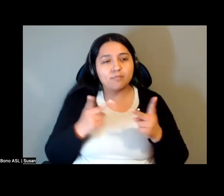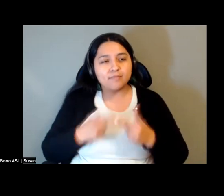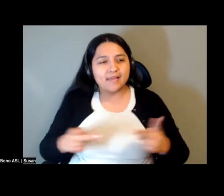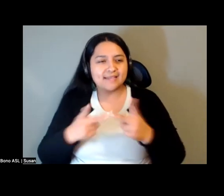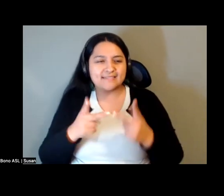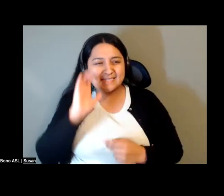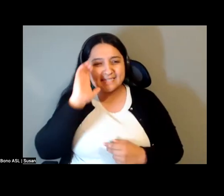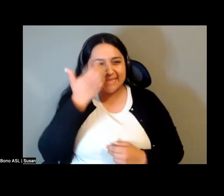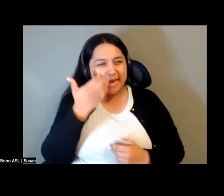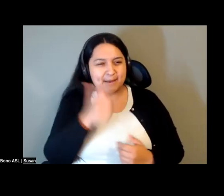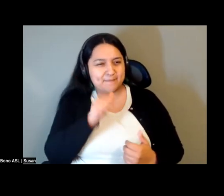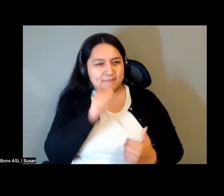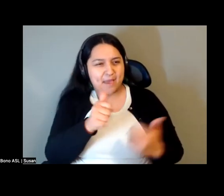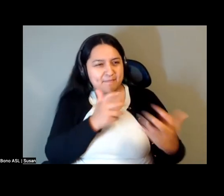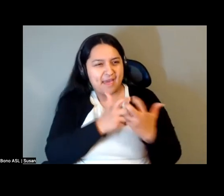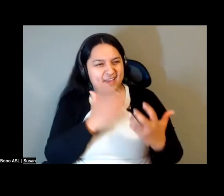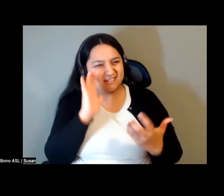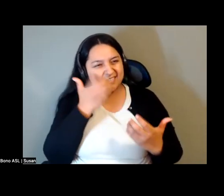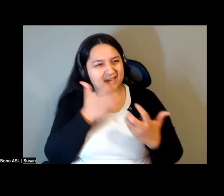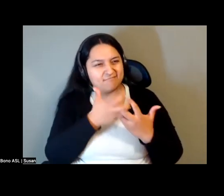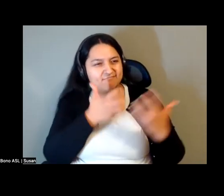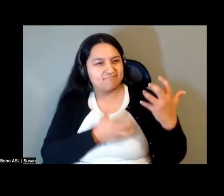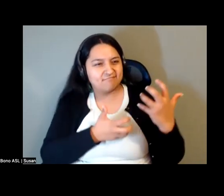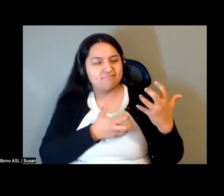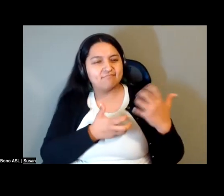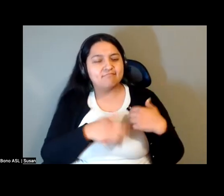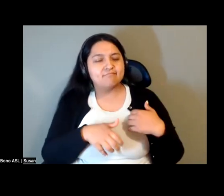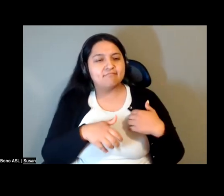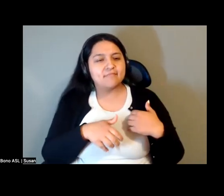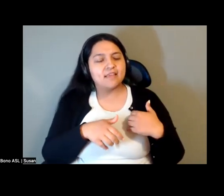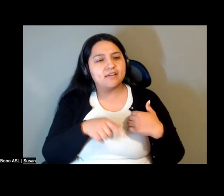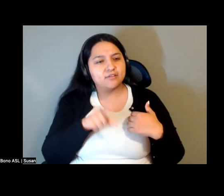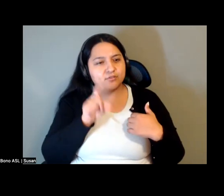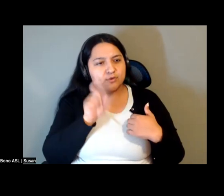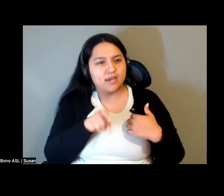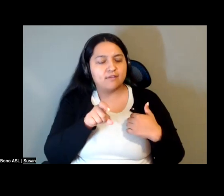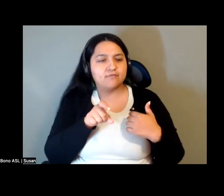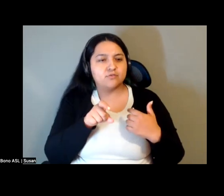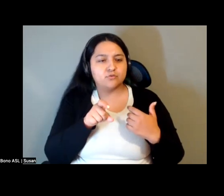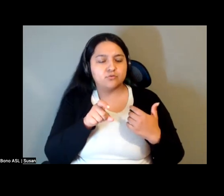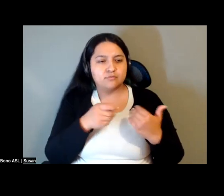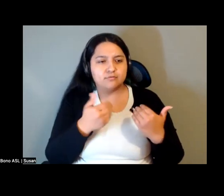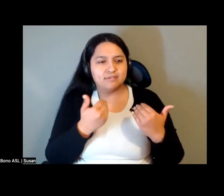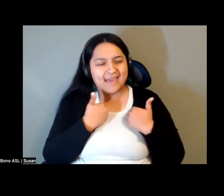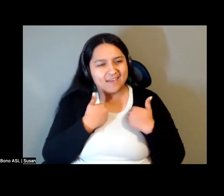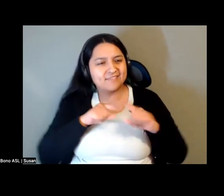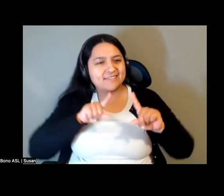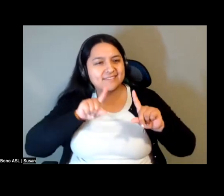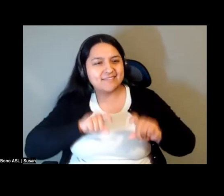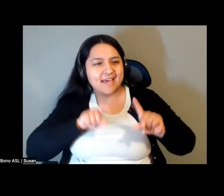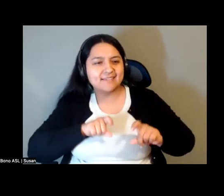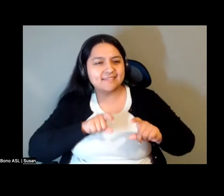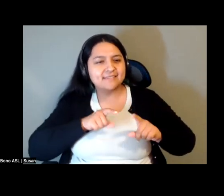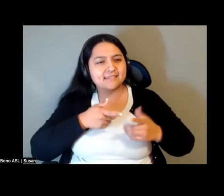together, that involve tentative, fraught, but sometimes generative experiments with new ways of being